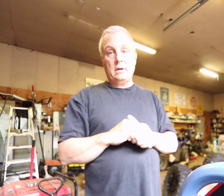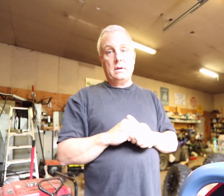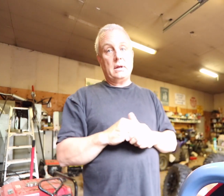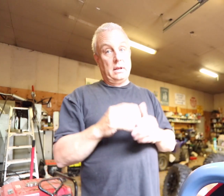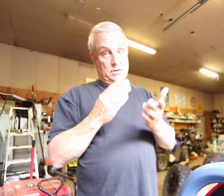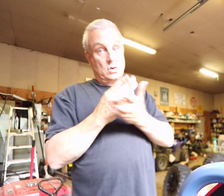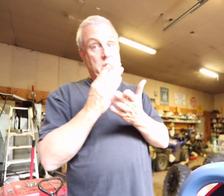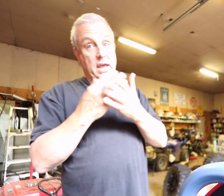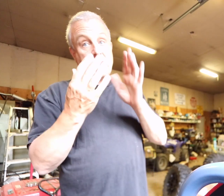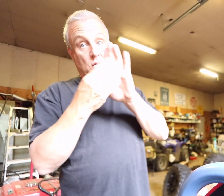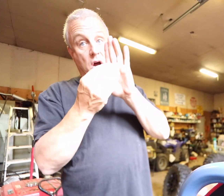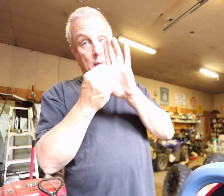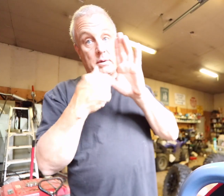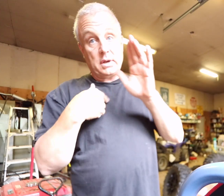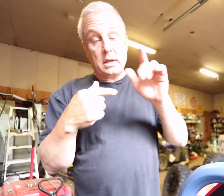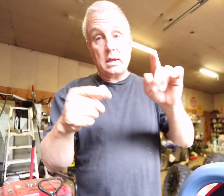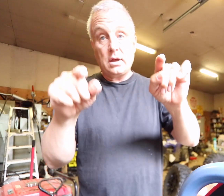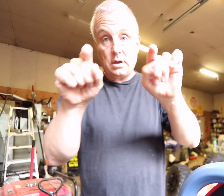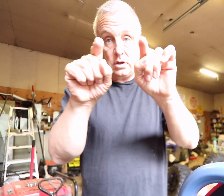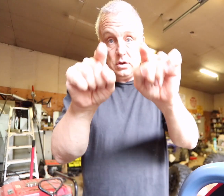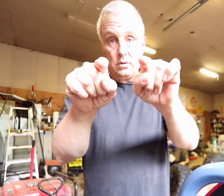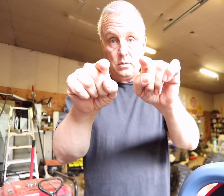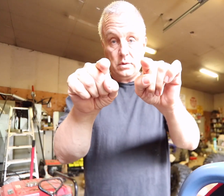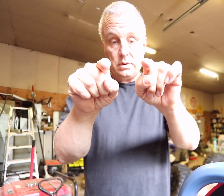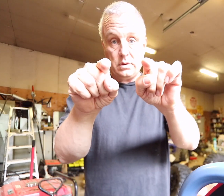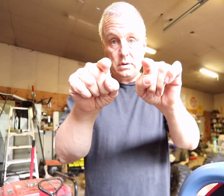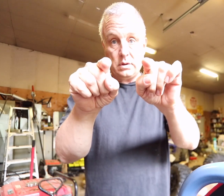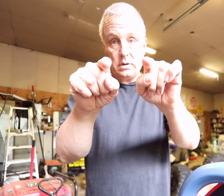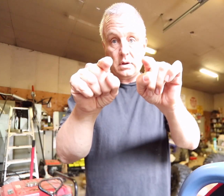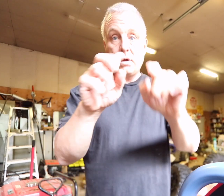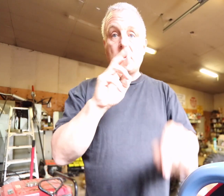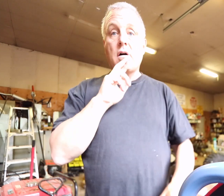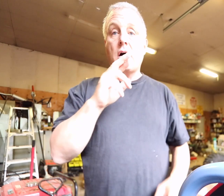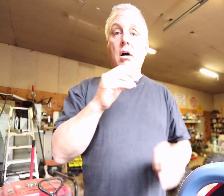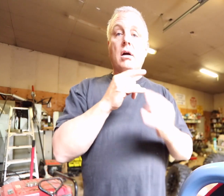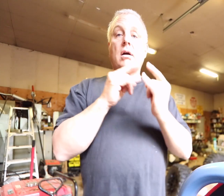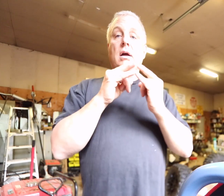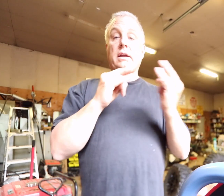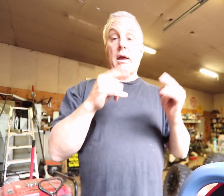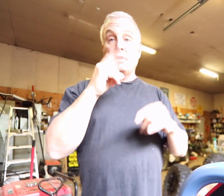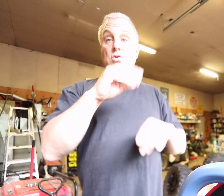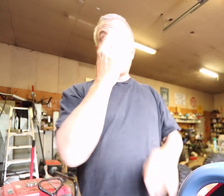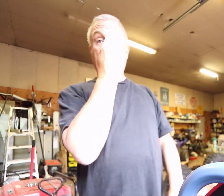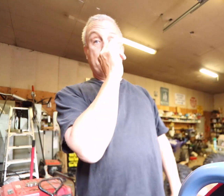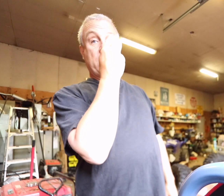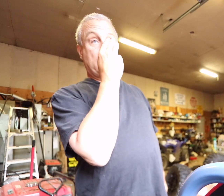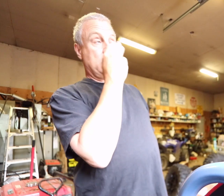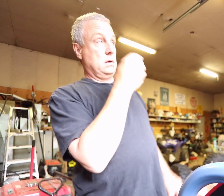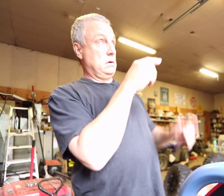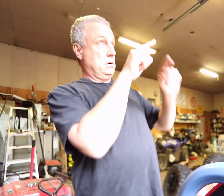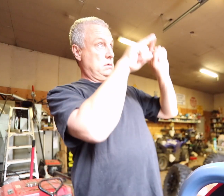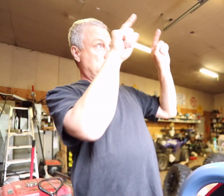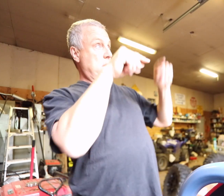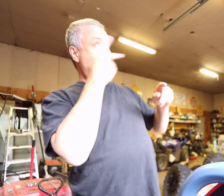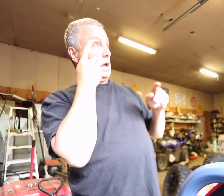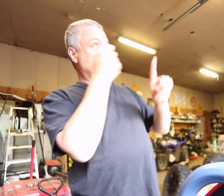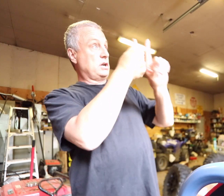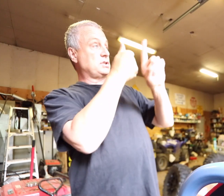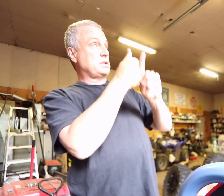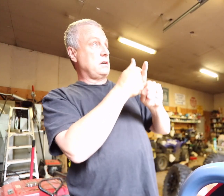It's okay to copy me. You are camp. So go to the mirror and look at yourself.